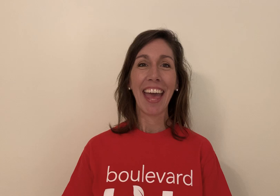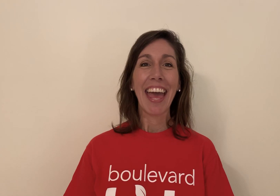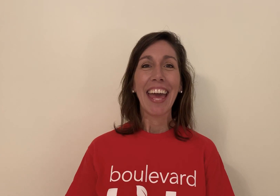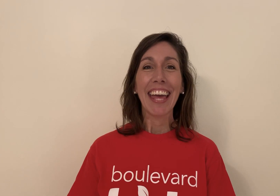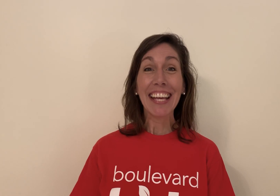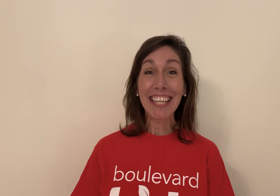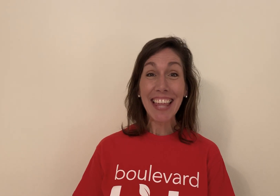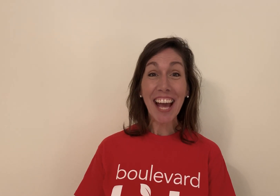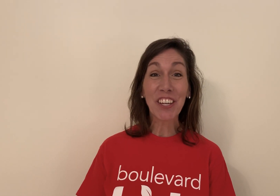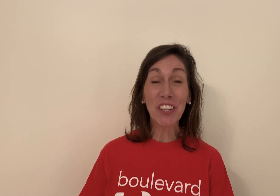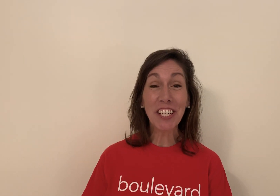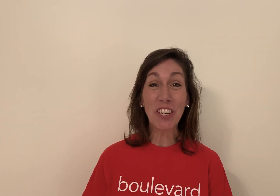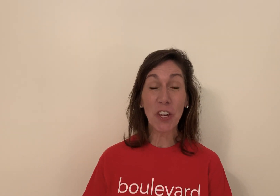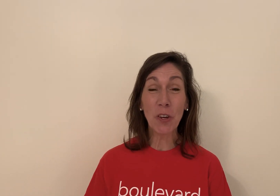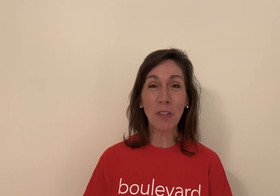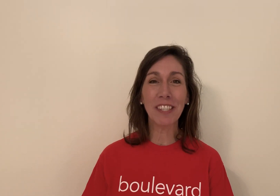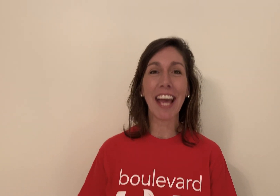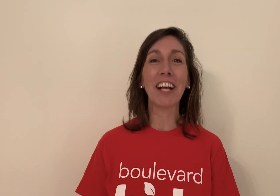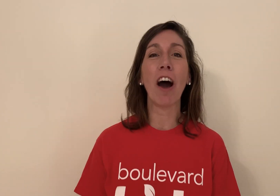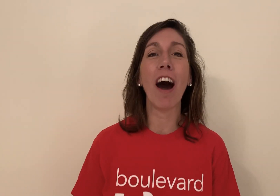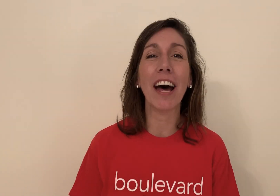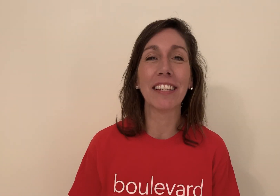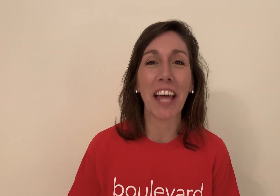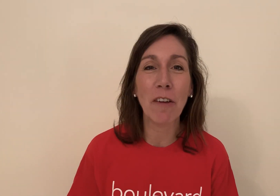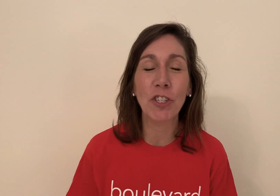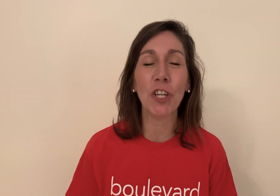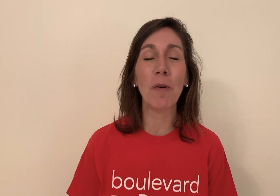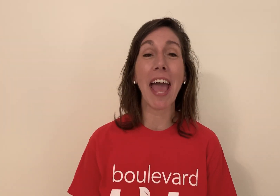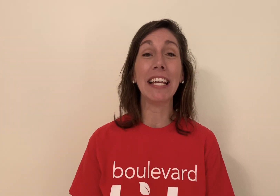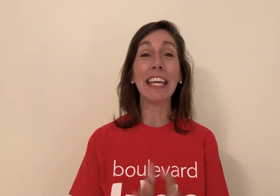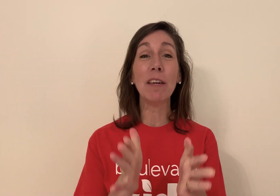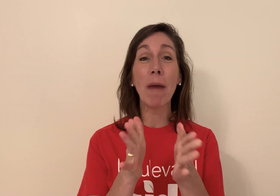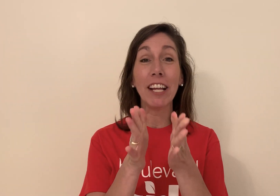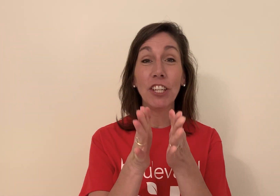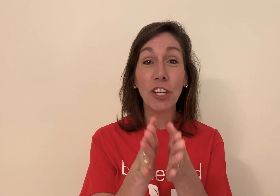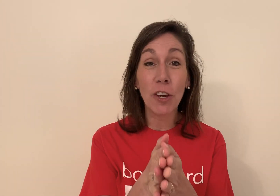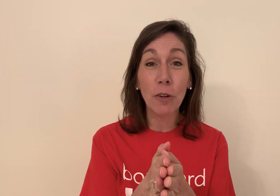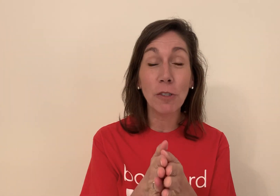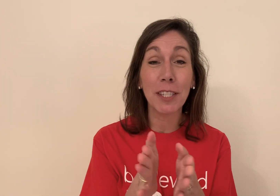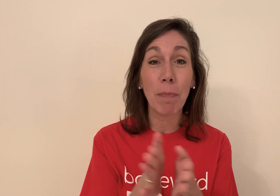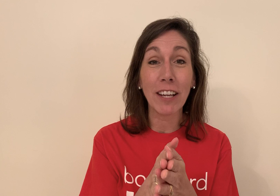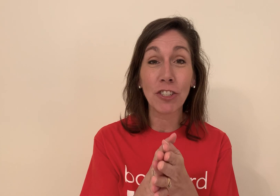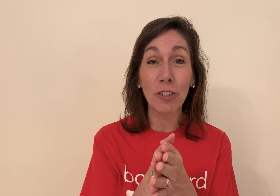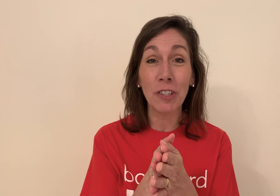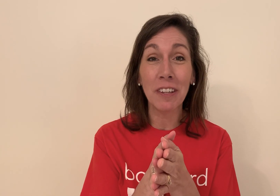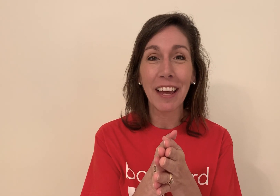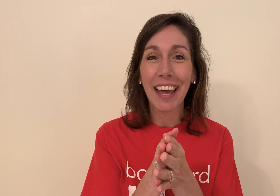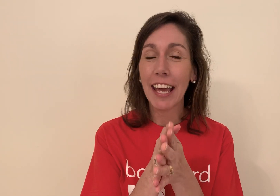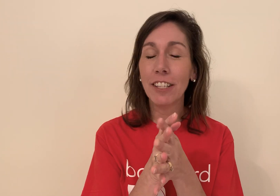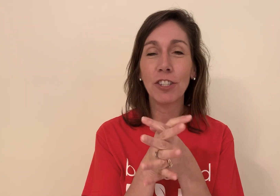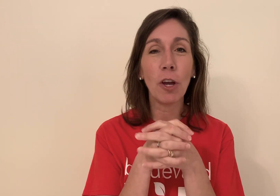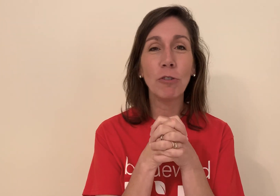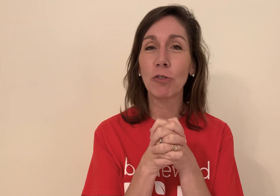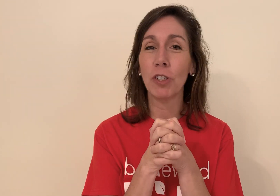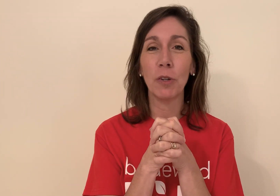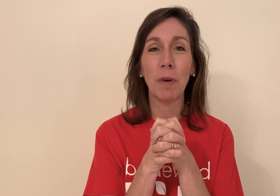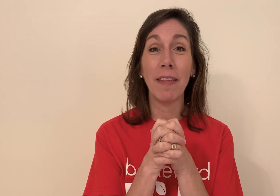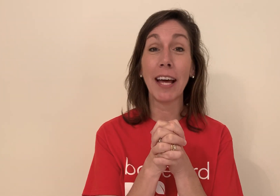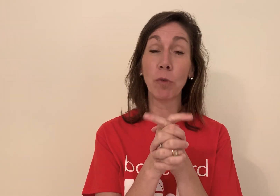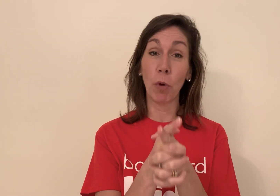Isn't that good news that God loves you and he made you special? It's so true, and that's what